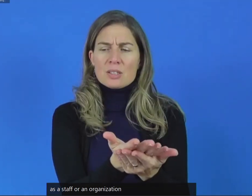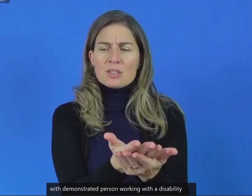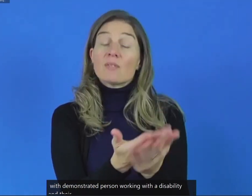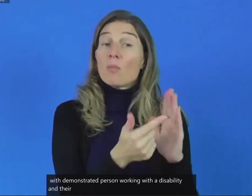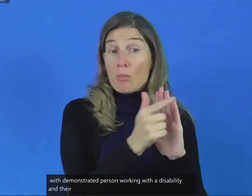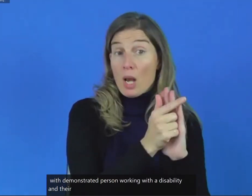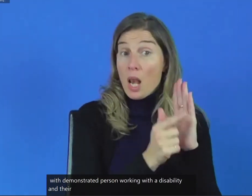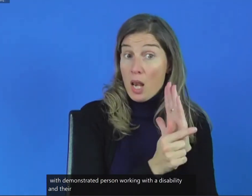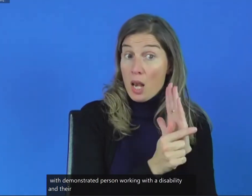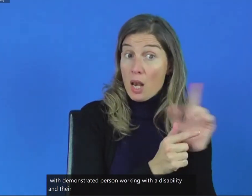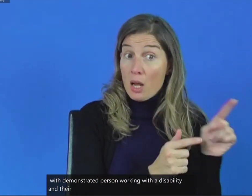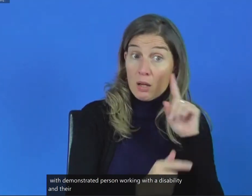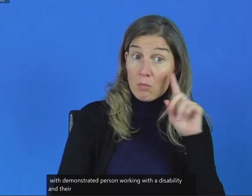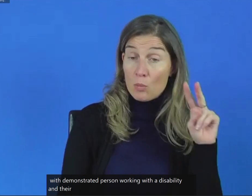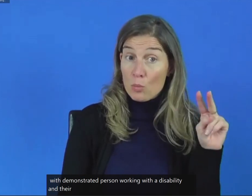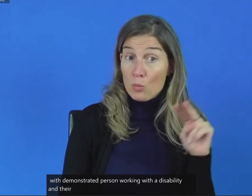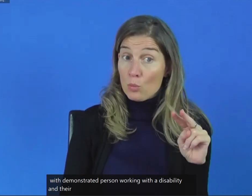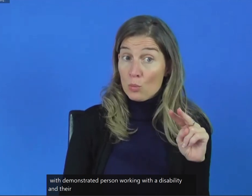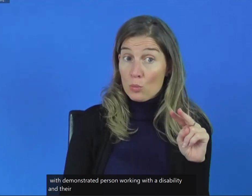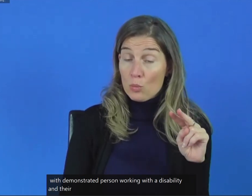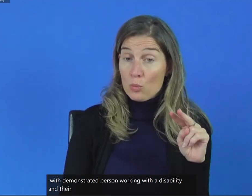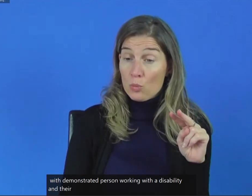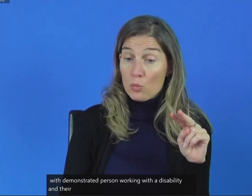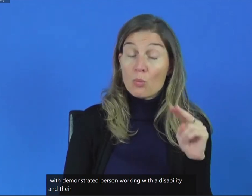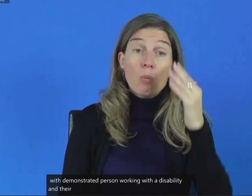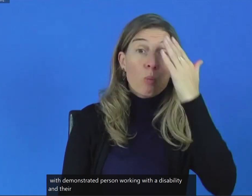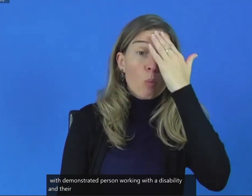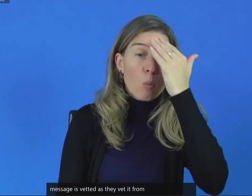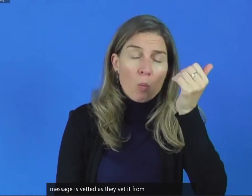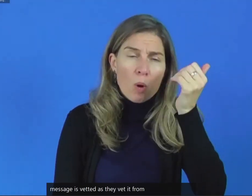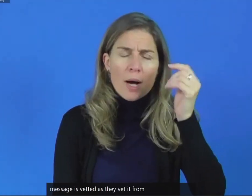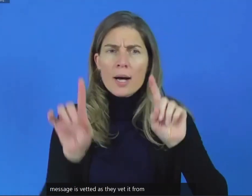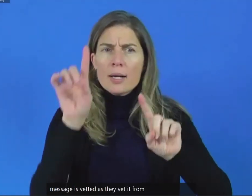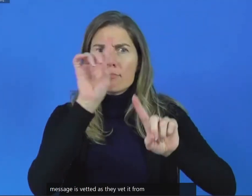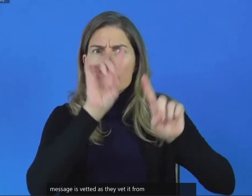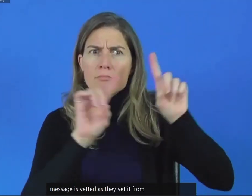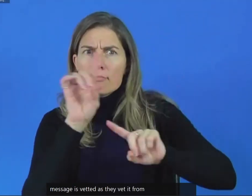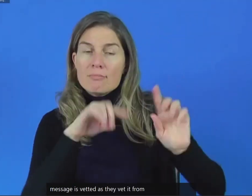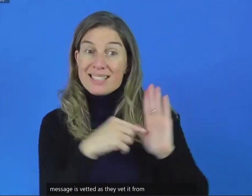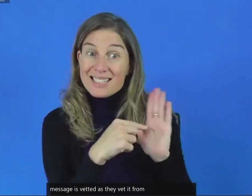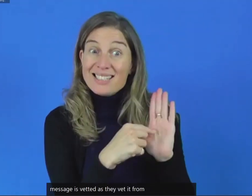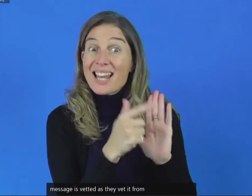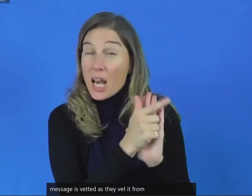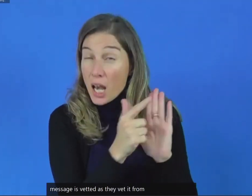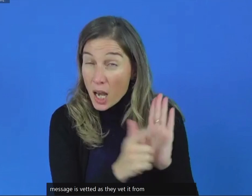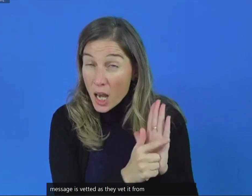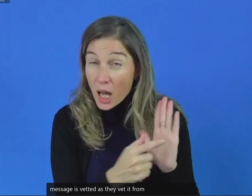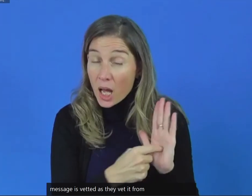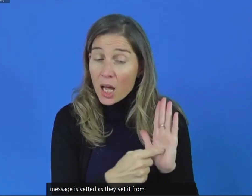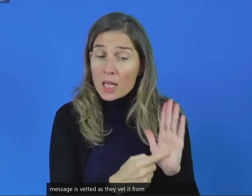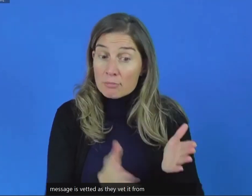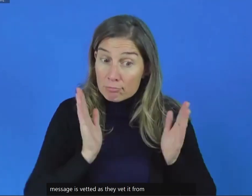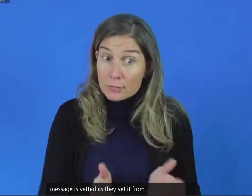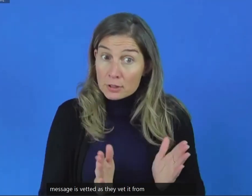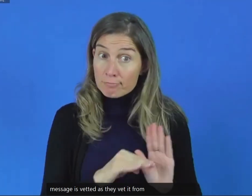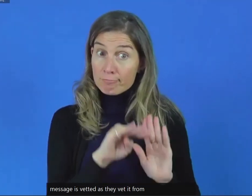view. Because if we consider legal requirement as compulsory for the organization to follow, same